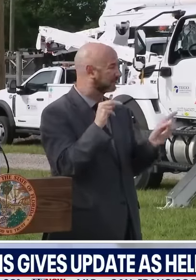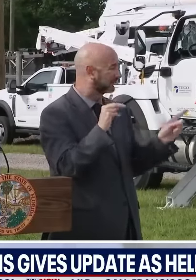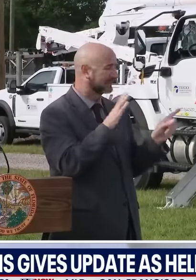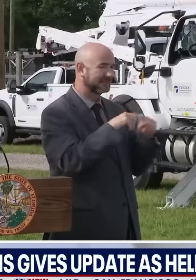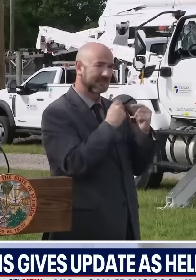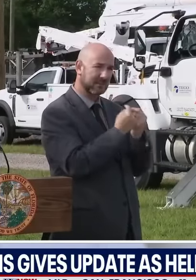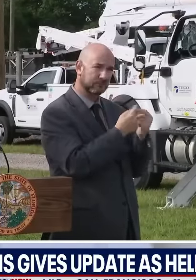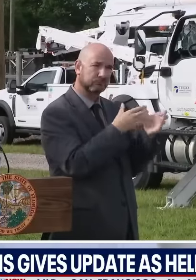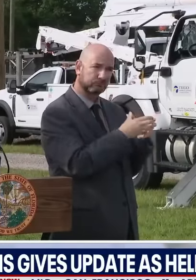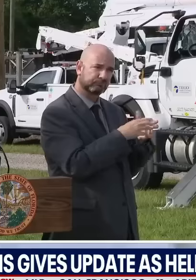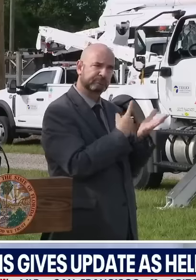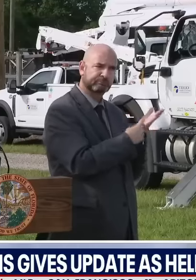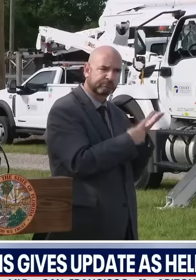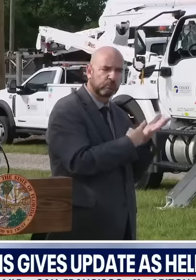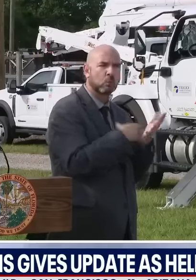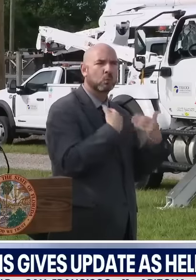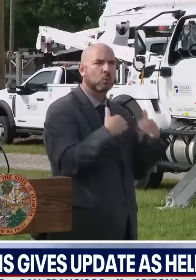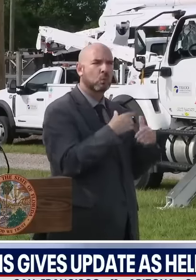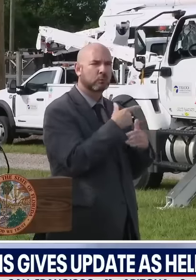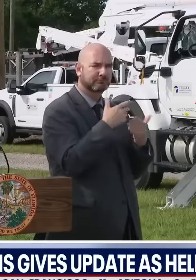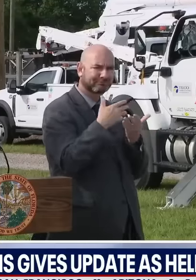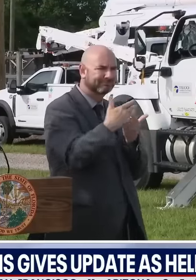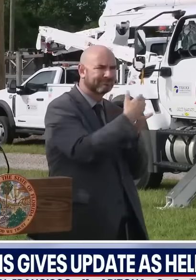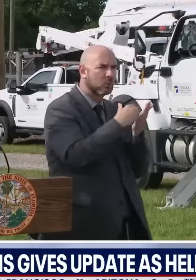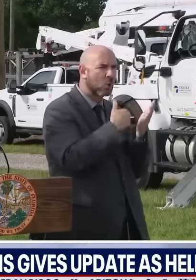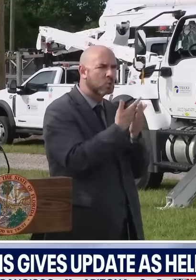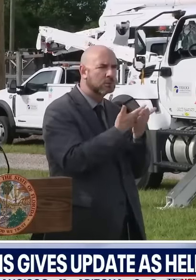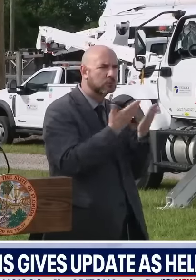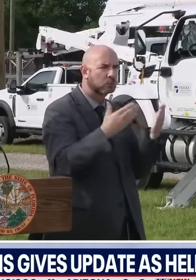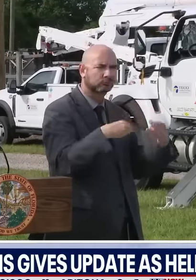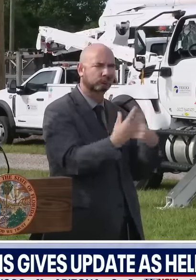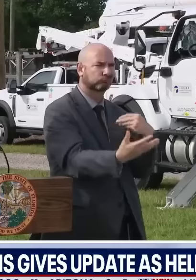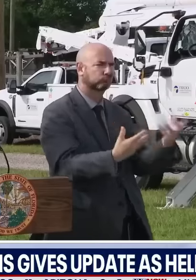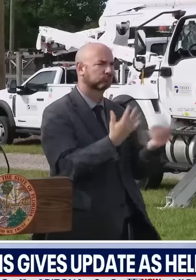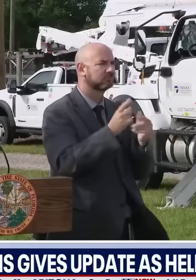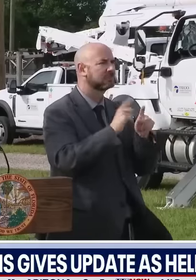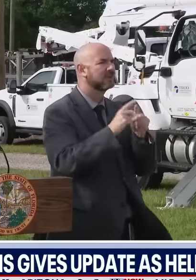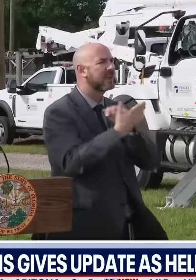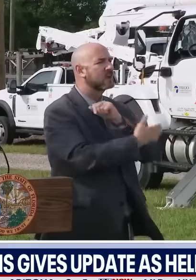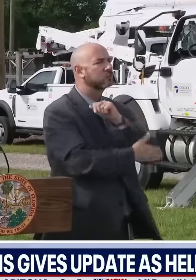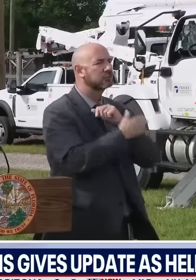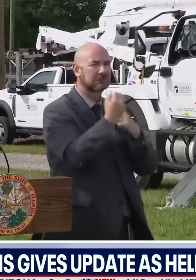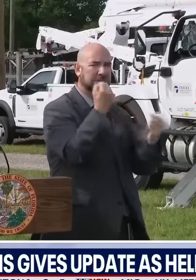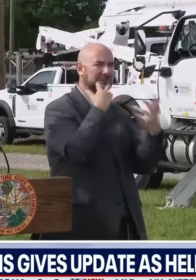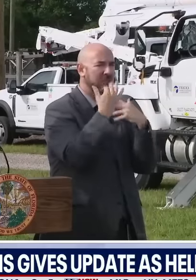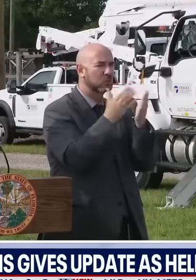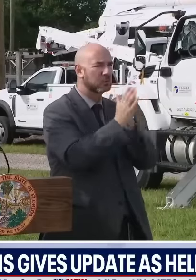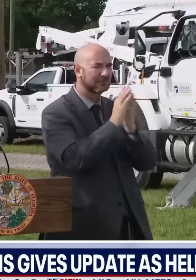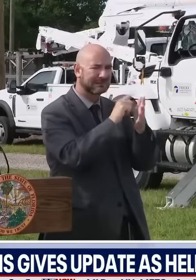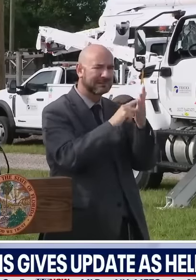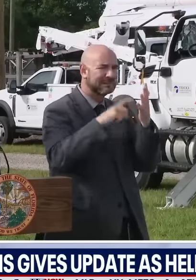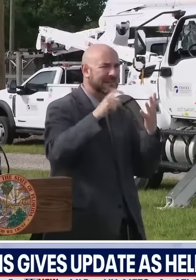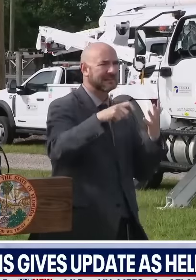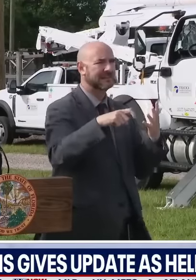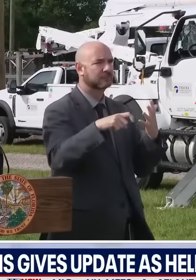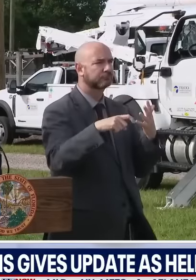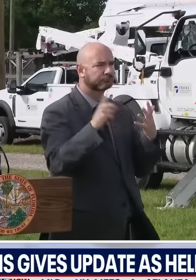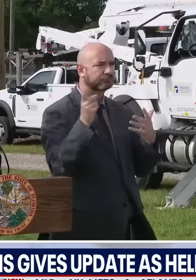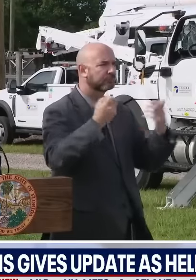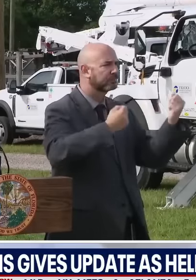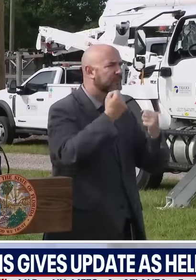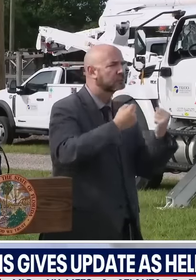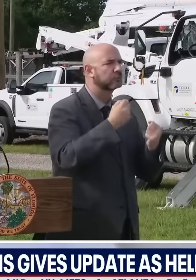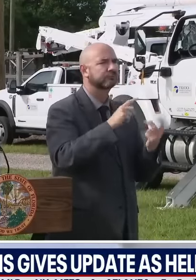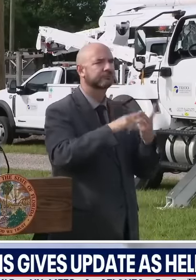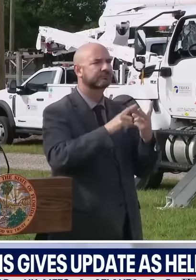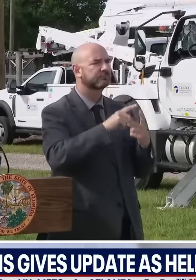They are filling requests from the counties for supplies on everything from vehicles to tarps to generators as well as